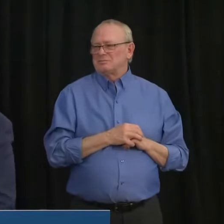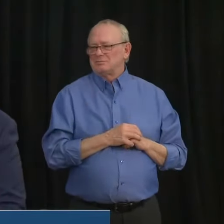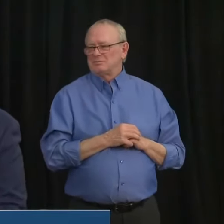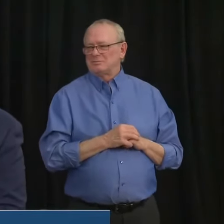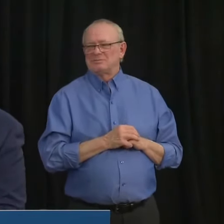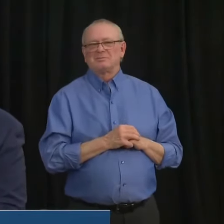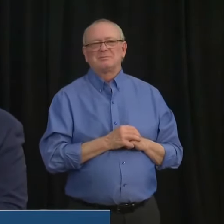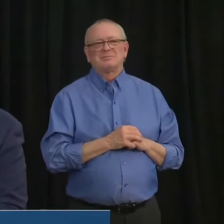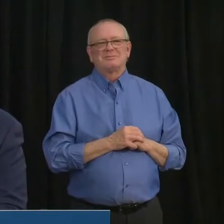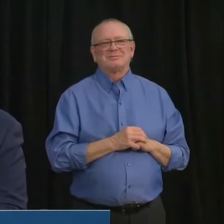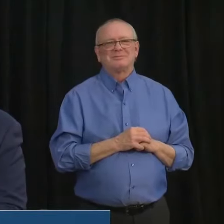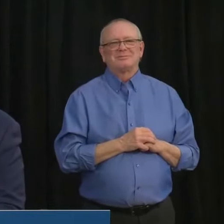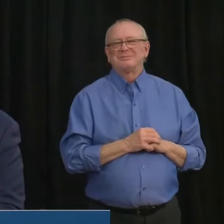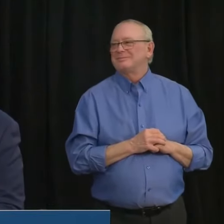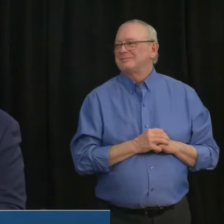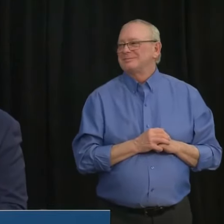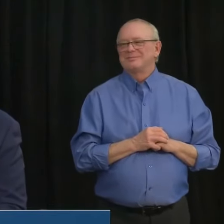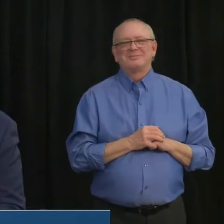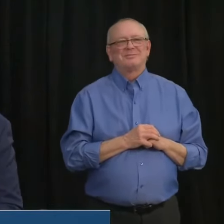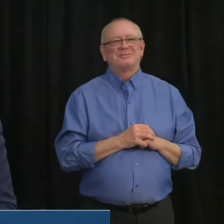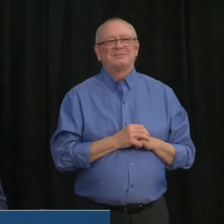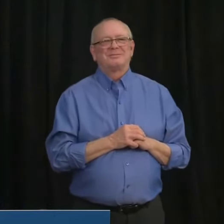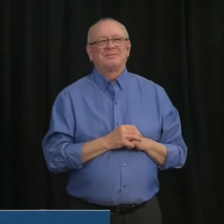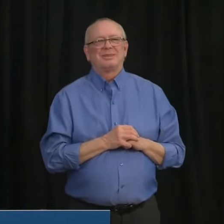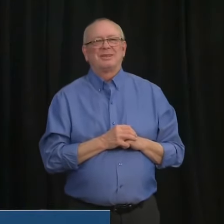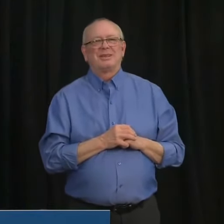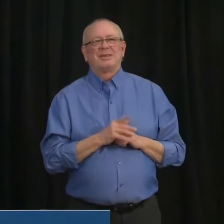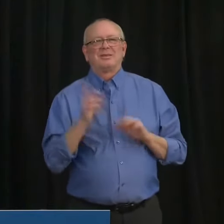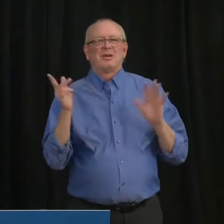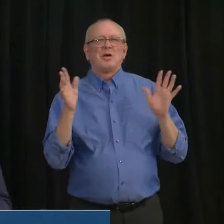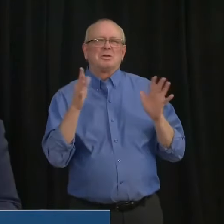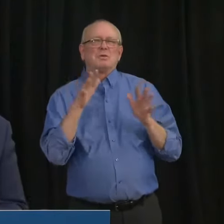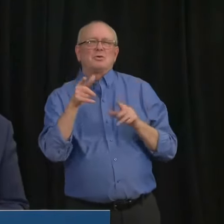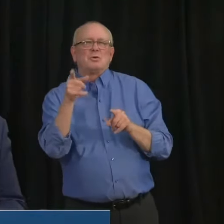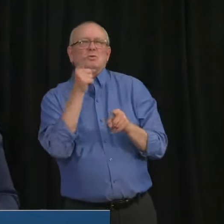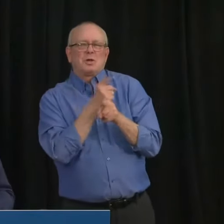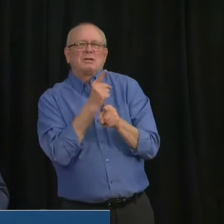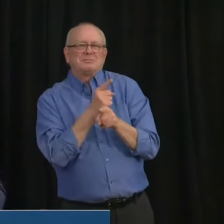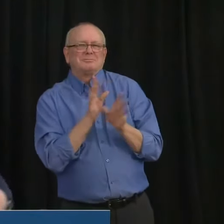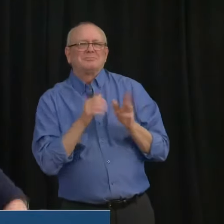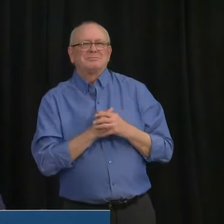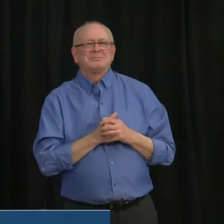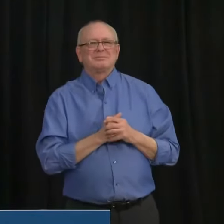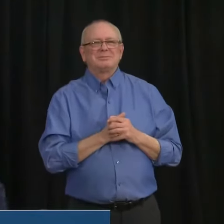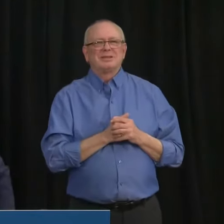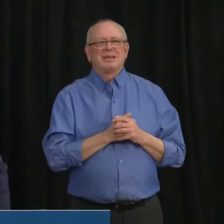Oh, where, I, I don't mean to inconvenience you. It's about that. Yeah, it's about that. I, I've got a validation on that.